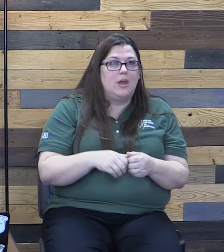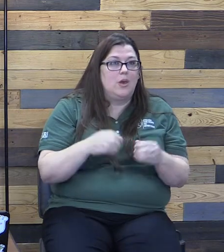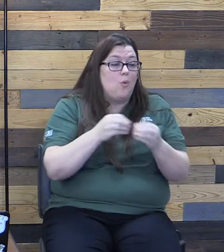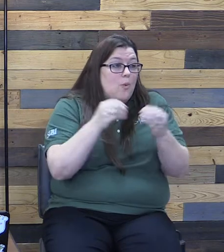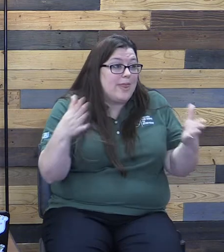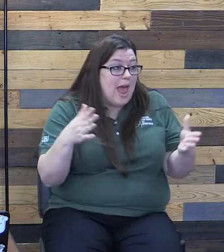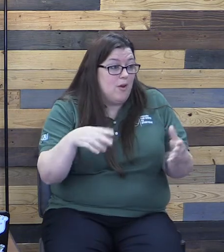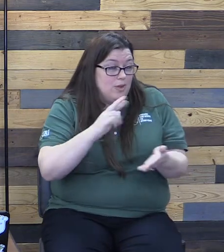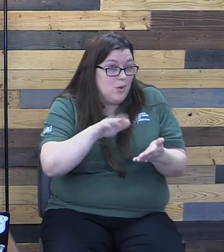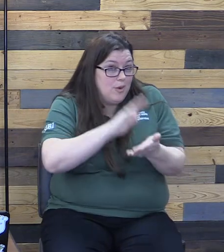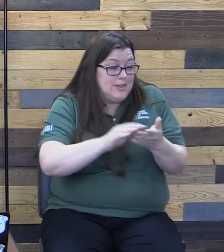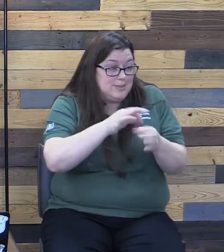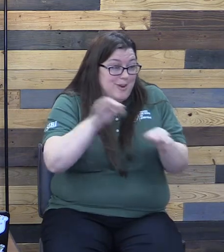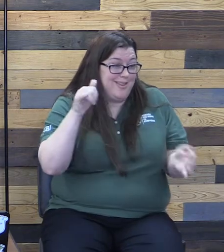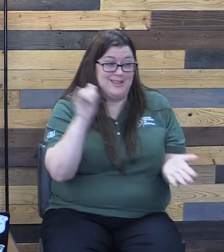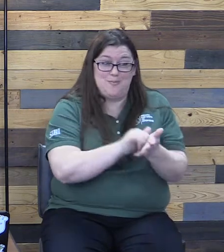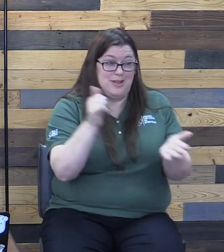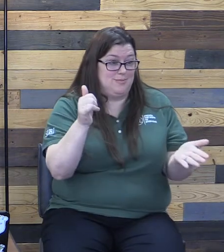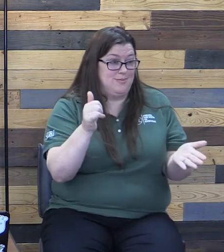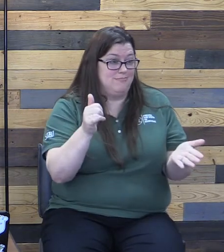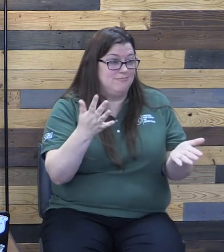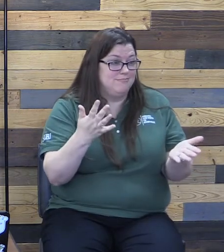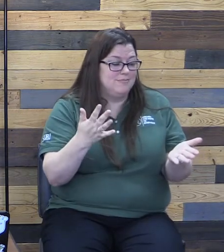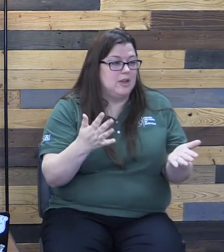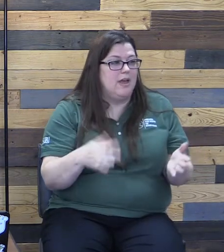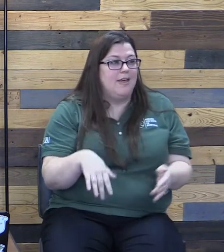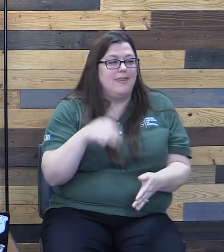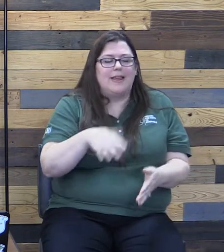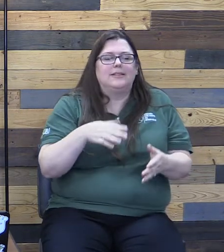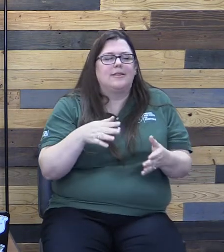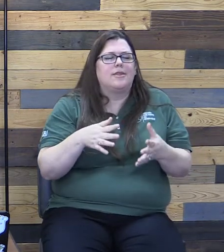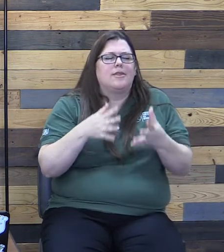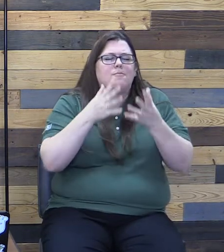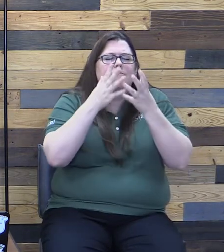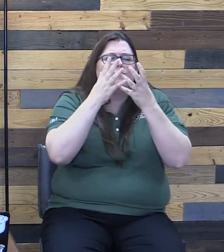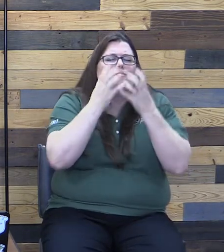most precious gift that we receive the moment that we submit to God.